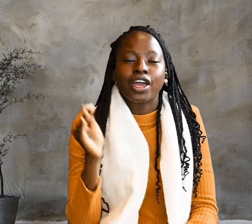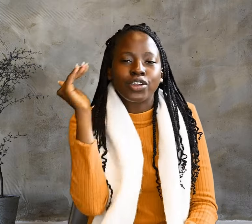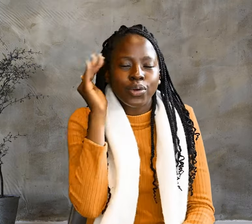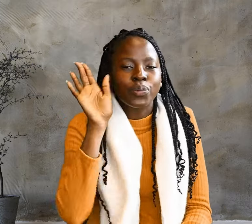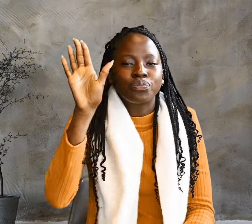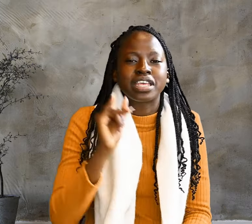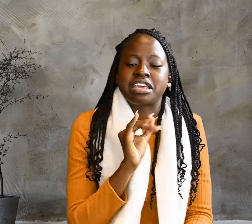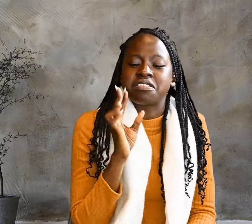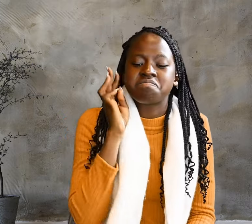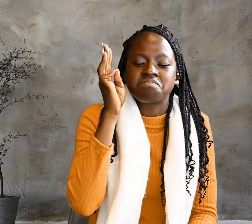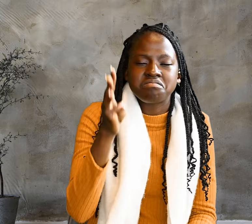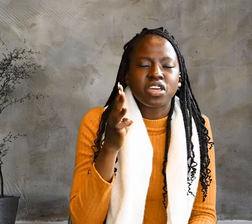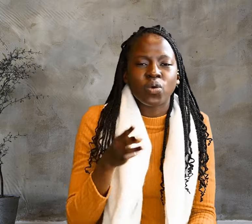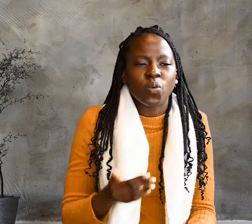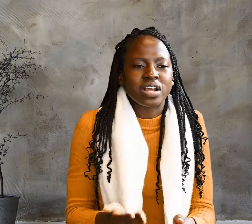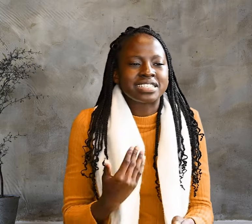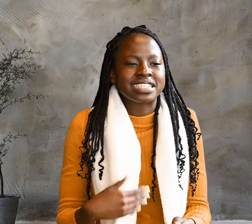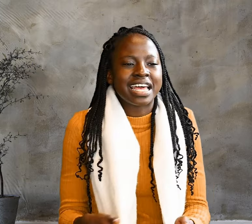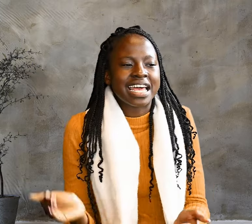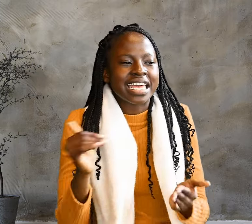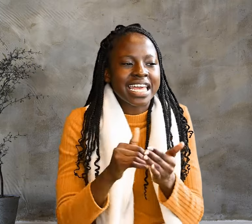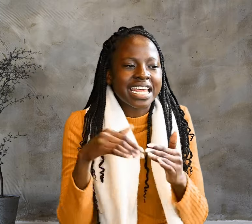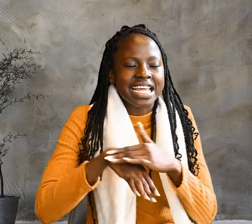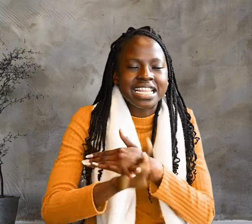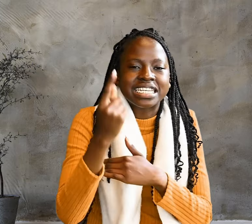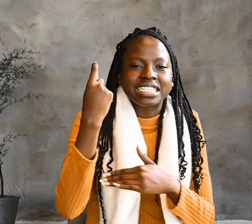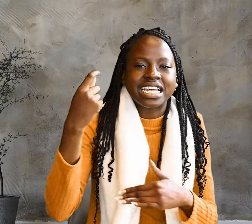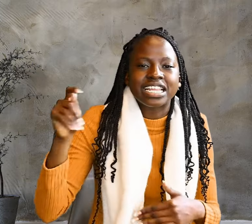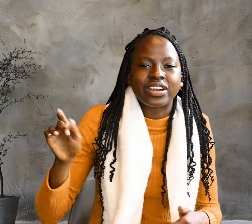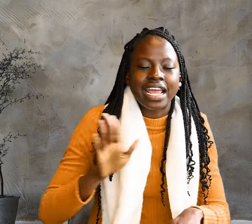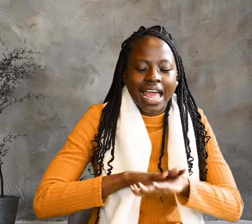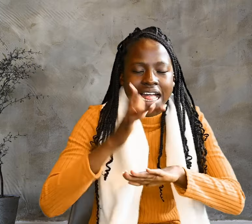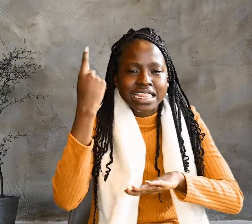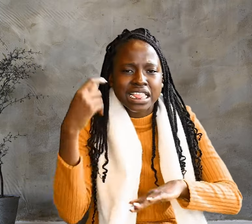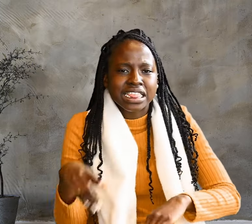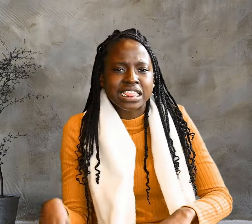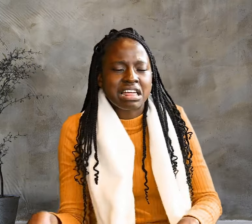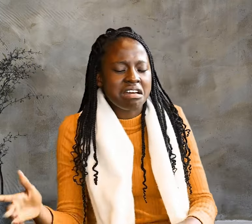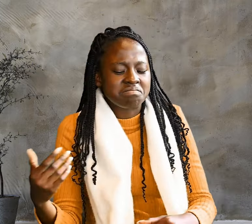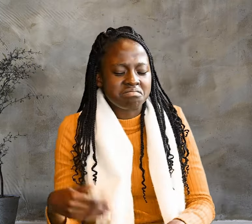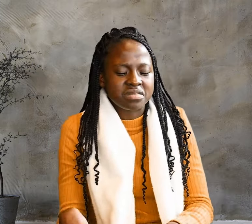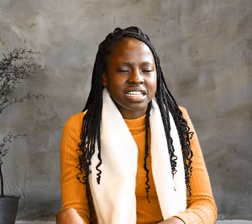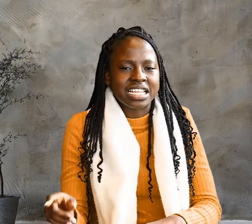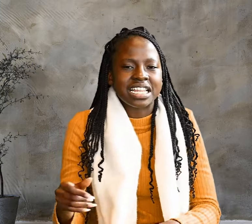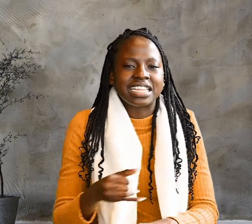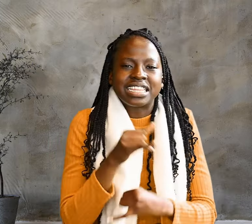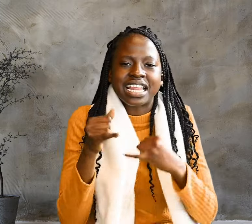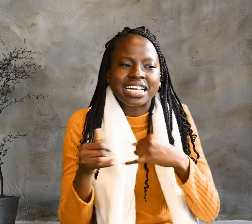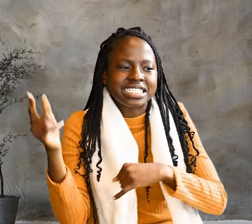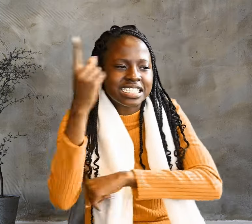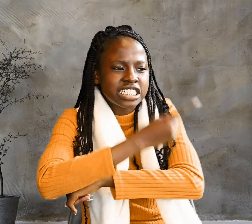again in the resurrection at the last day. Jesus said to her,